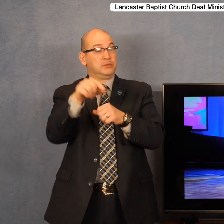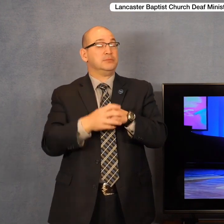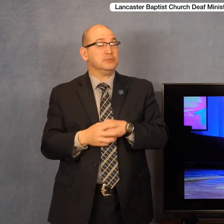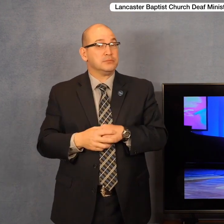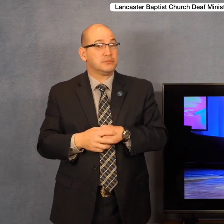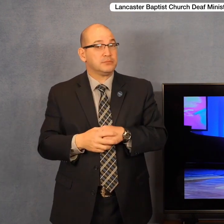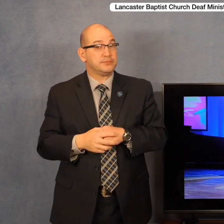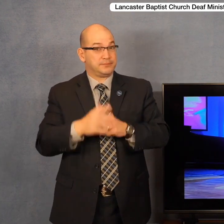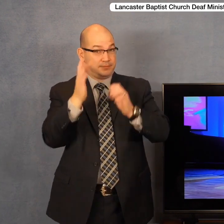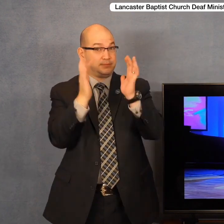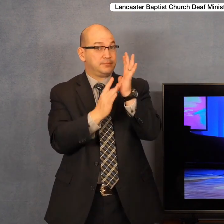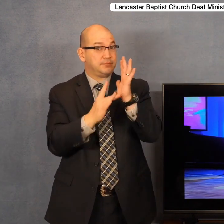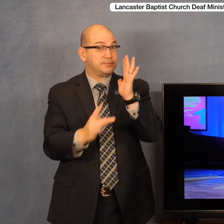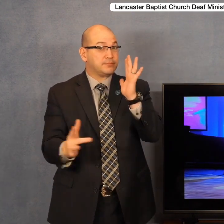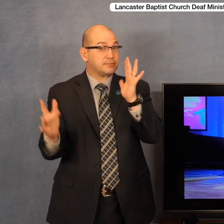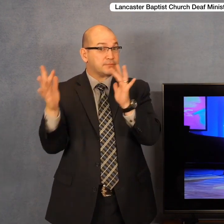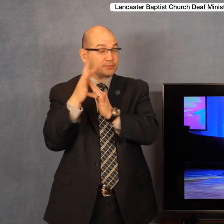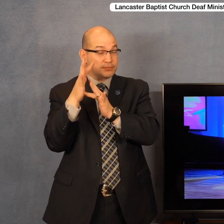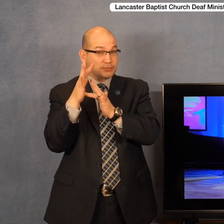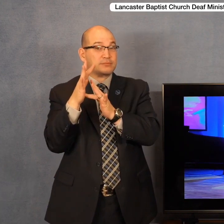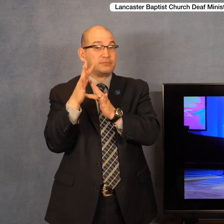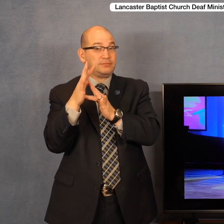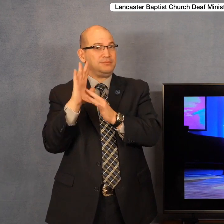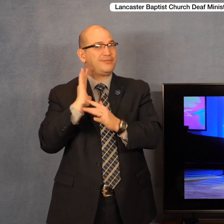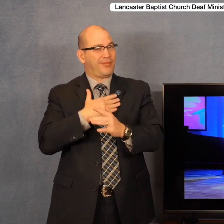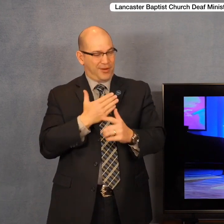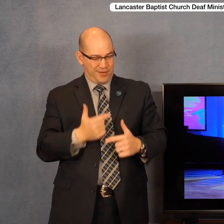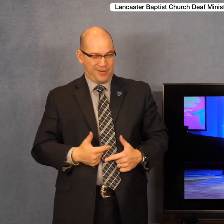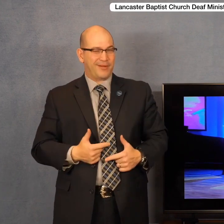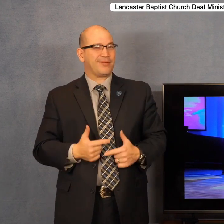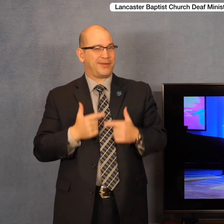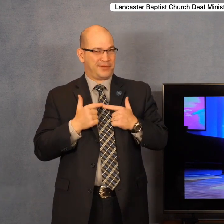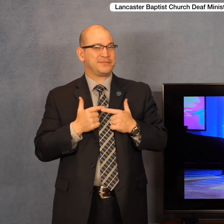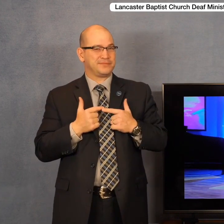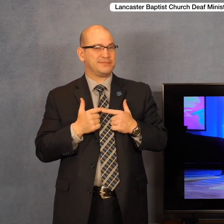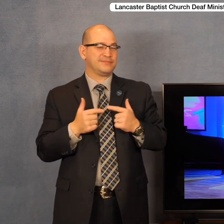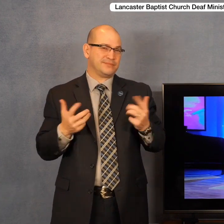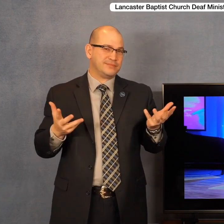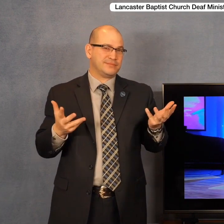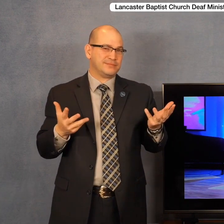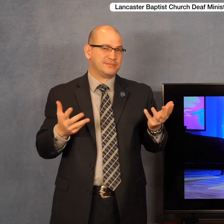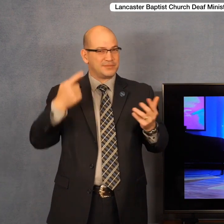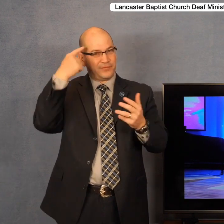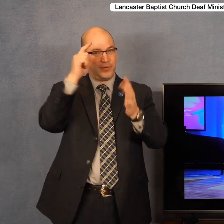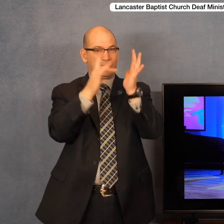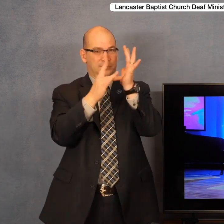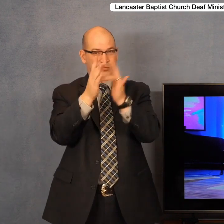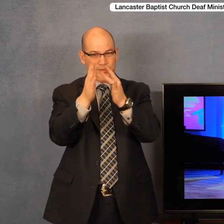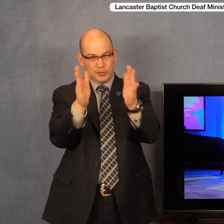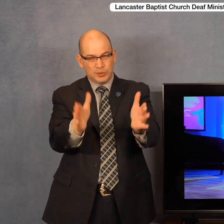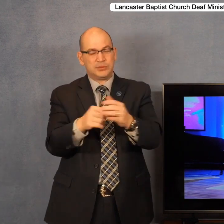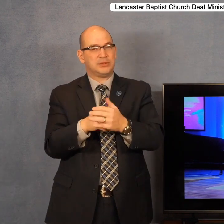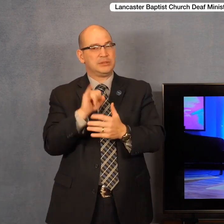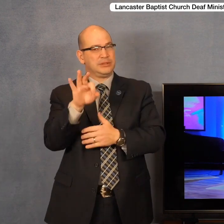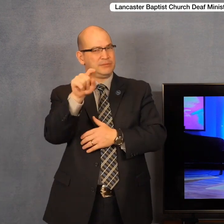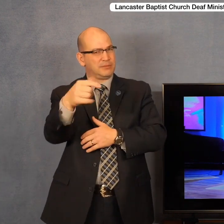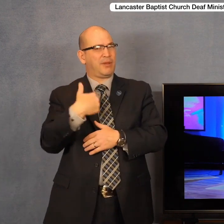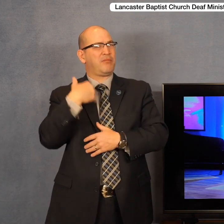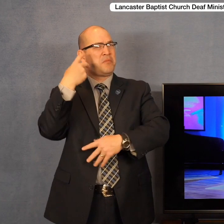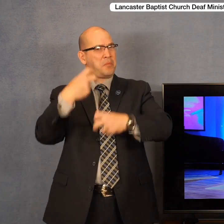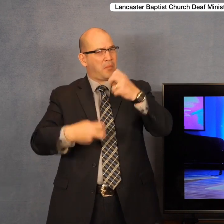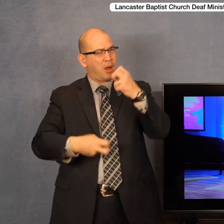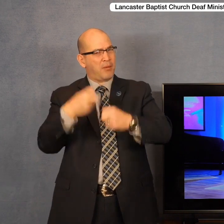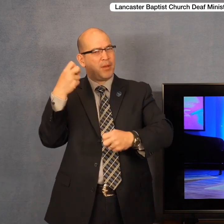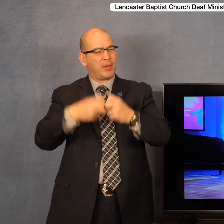that Jesus is the lifeline for the Christian. And when we find ourselves in a difficult situation,